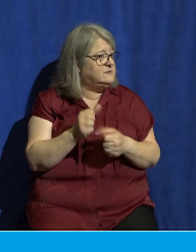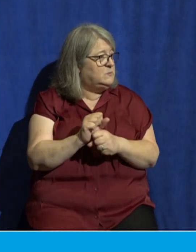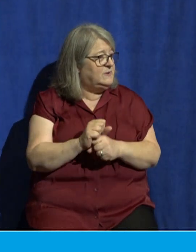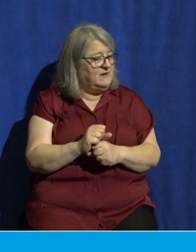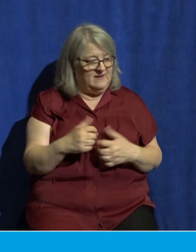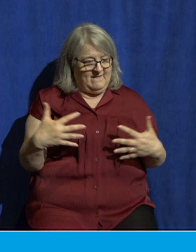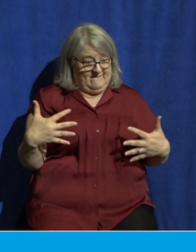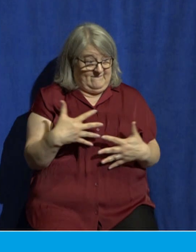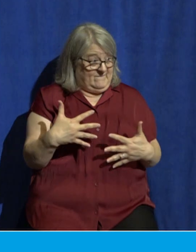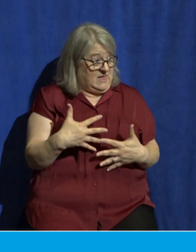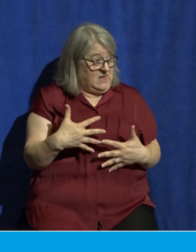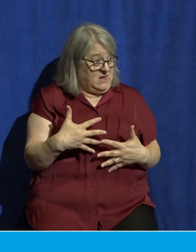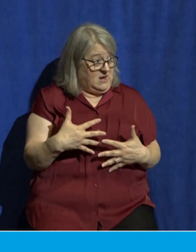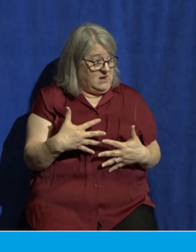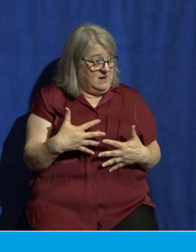desires turned inside out